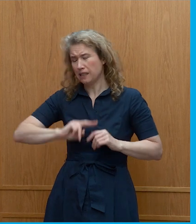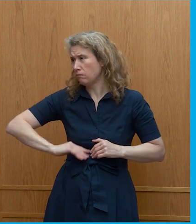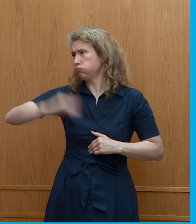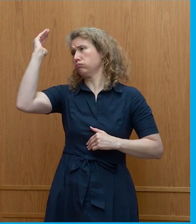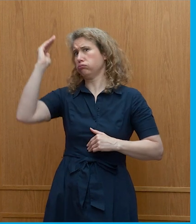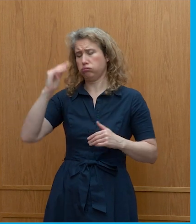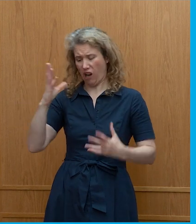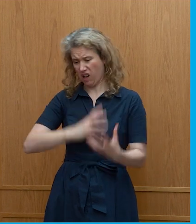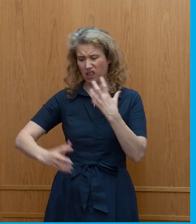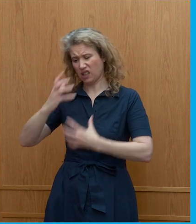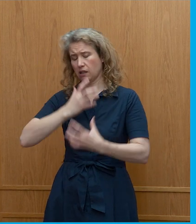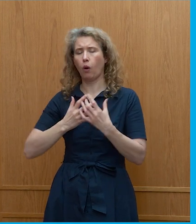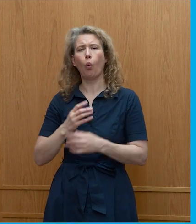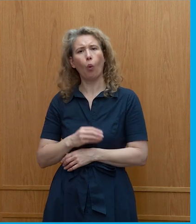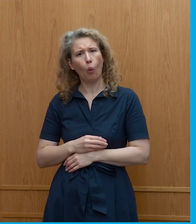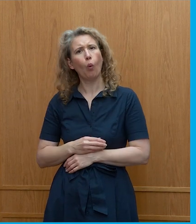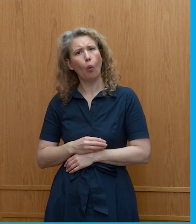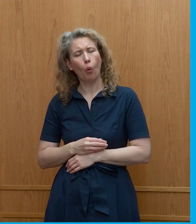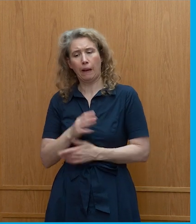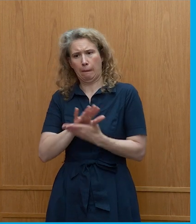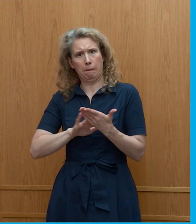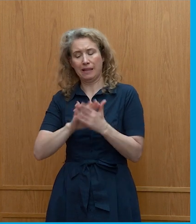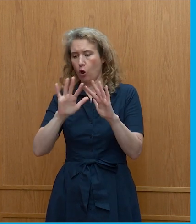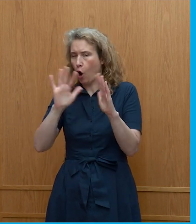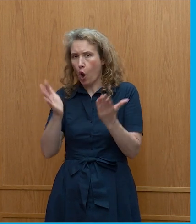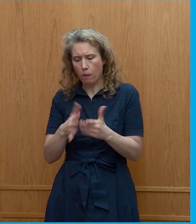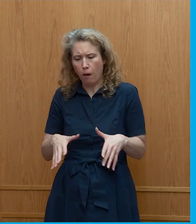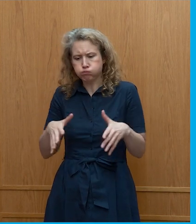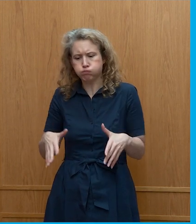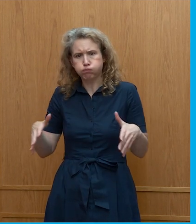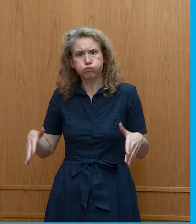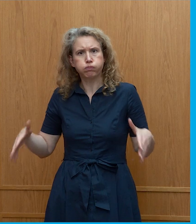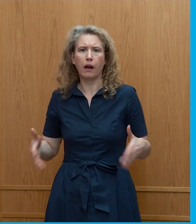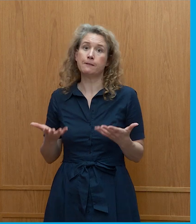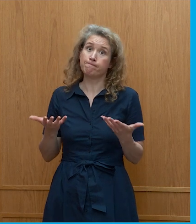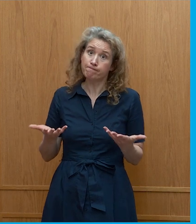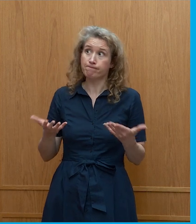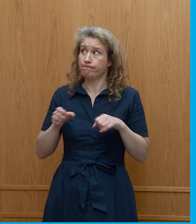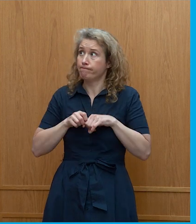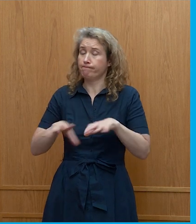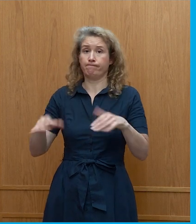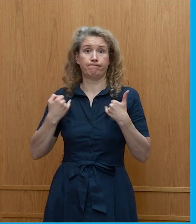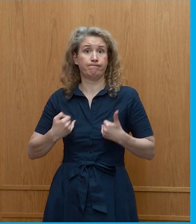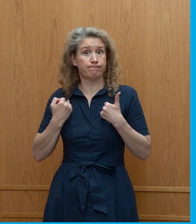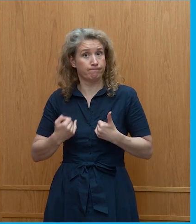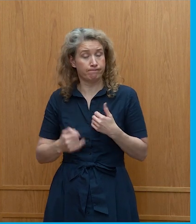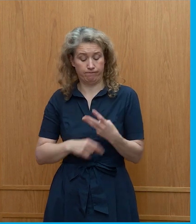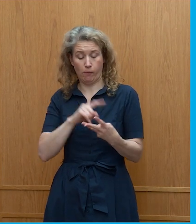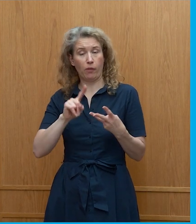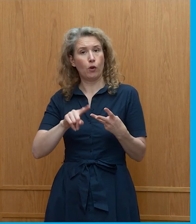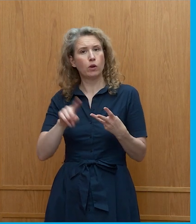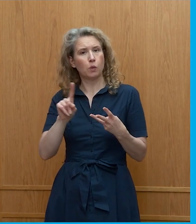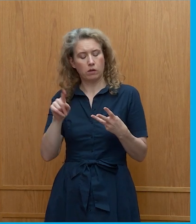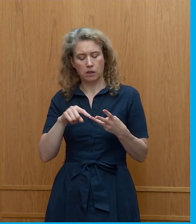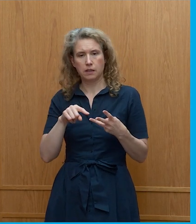more than that, and that is obviously resulting in global obesity and overweight epidemics. And then the third